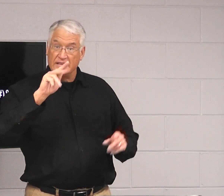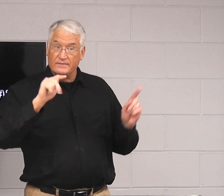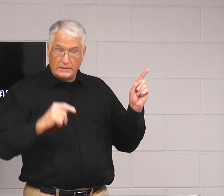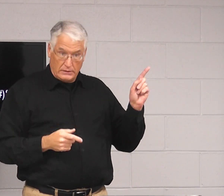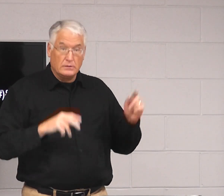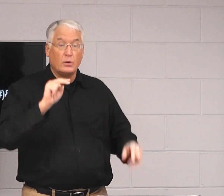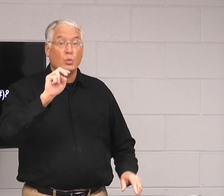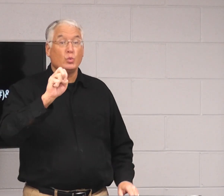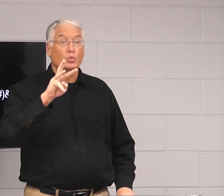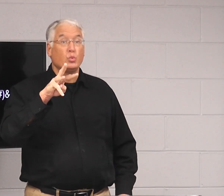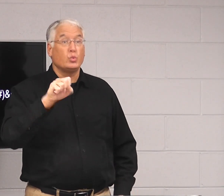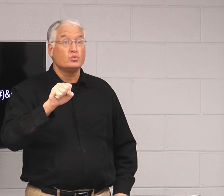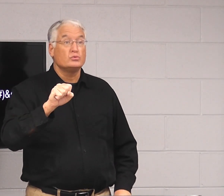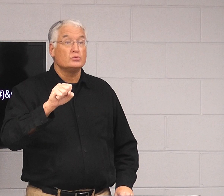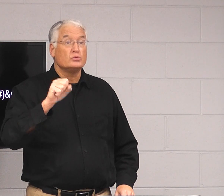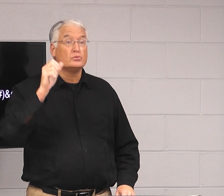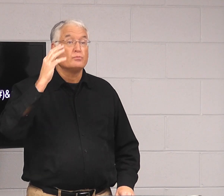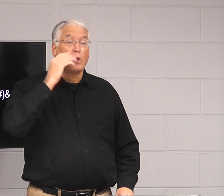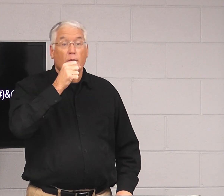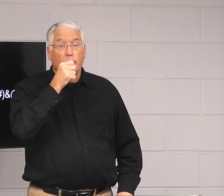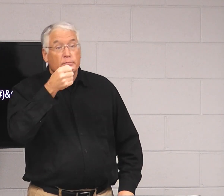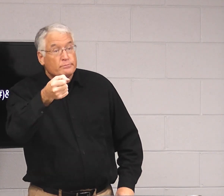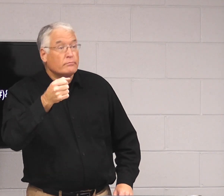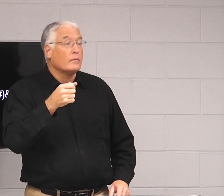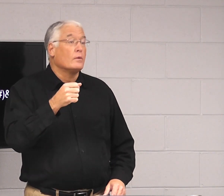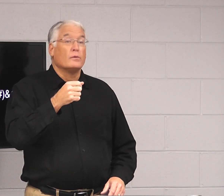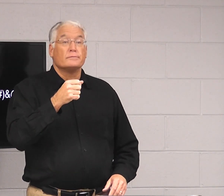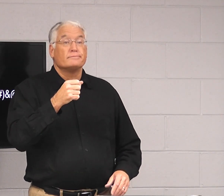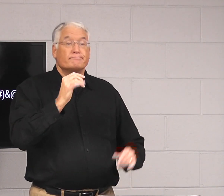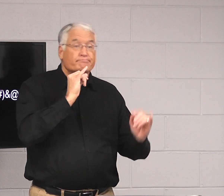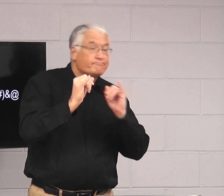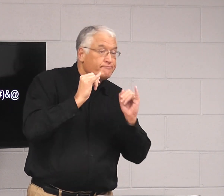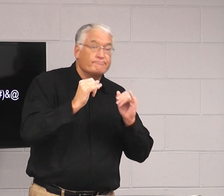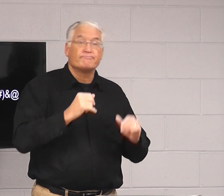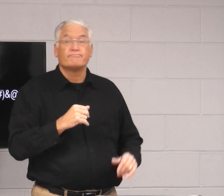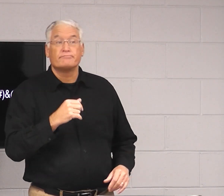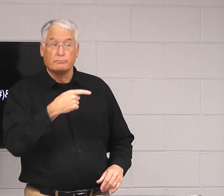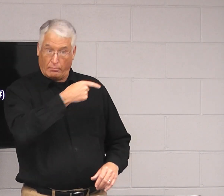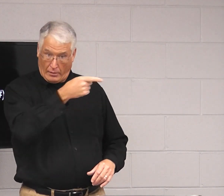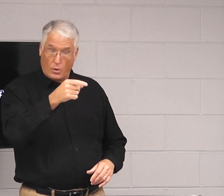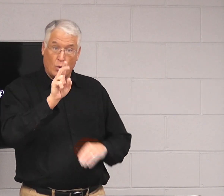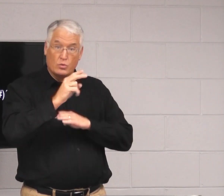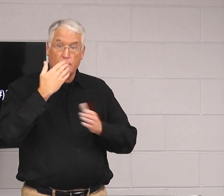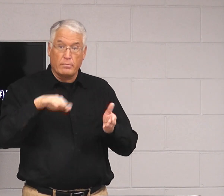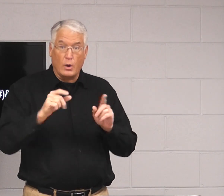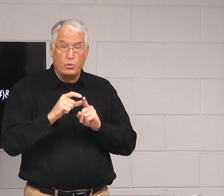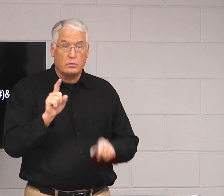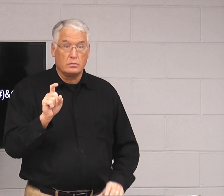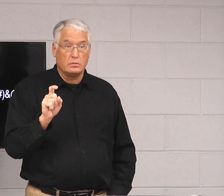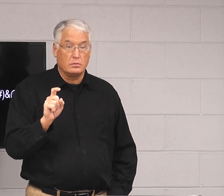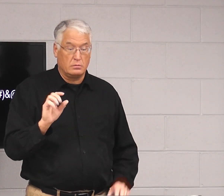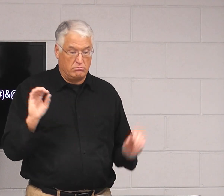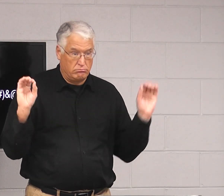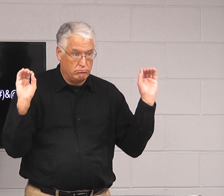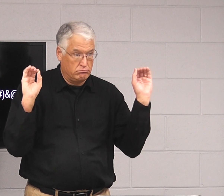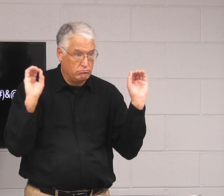It's a really big deal. So, on TV, in the news, you watch, and you see the interviews, and they use bad words.